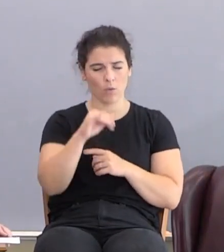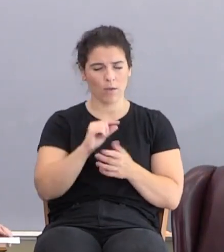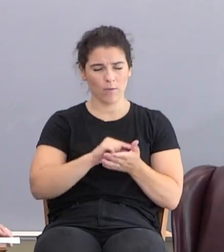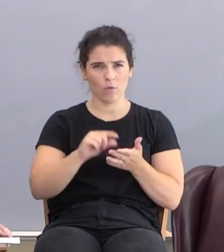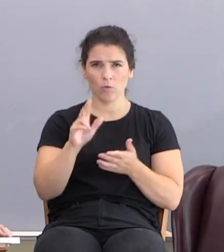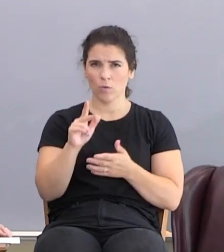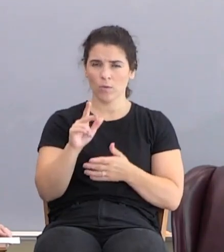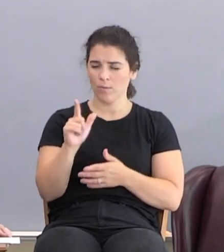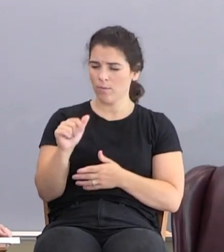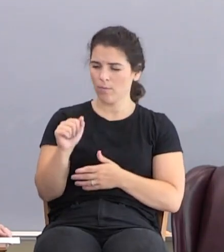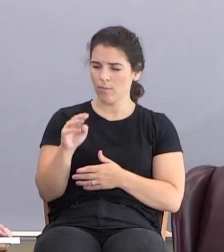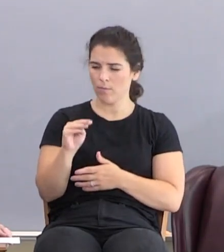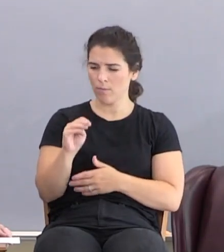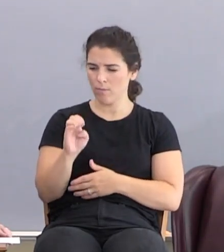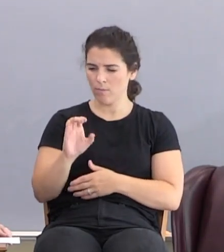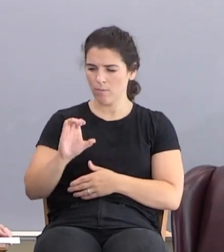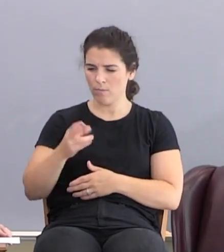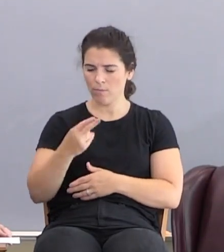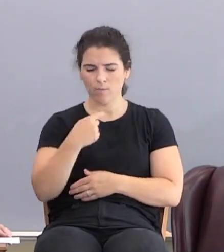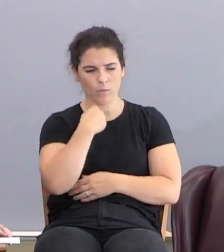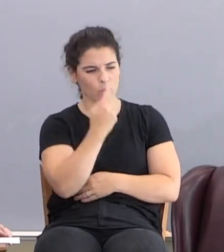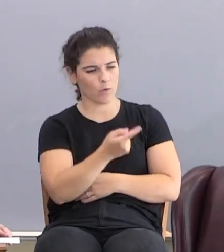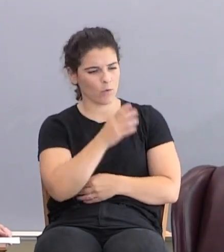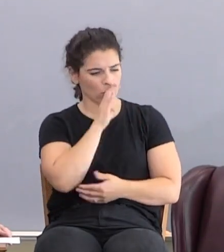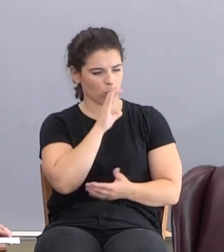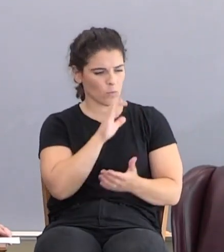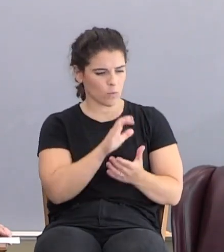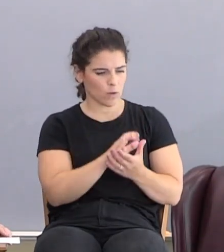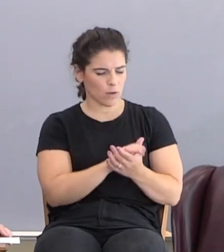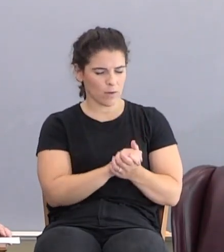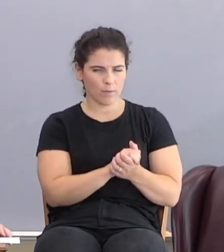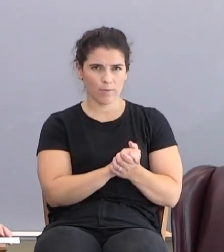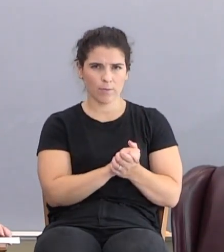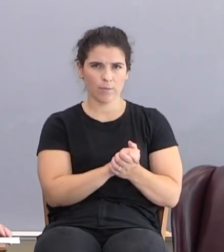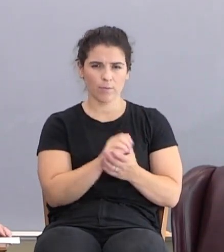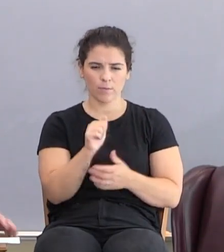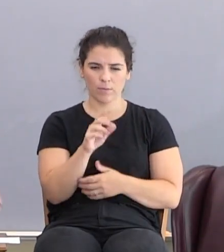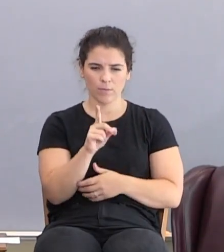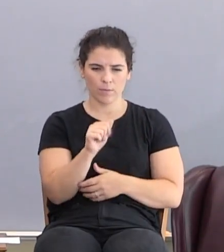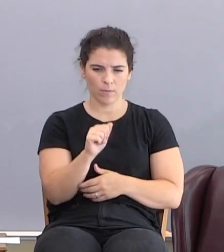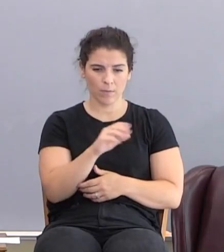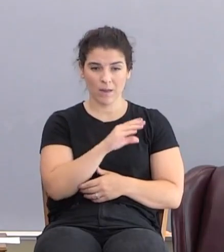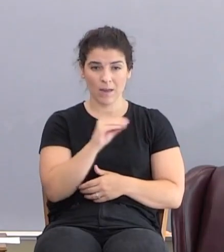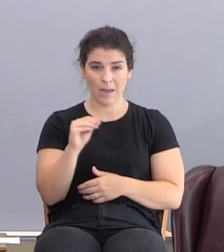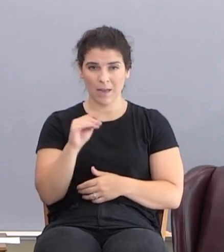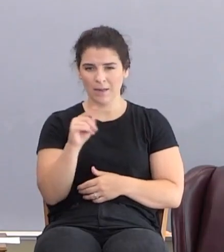23, Lamech said unto him, unto his wives, Ada and Zillah.